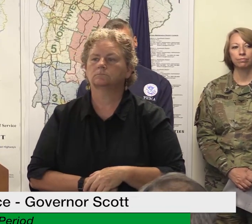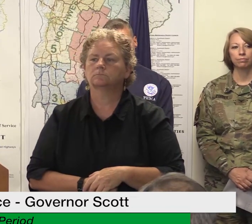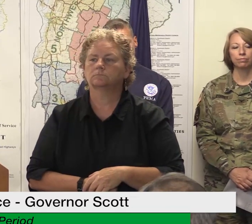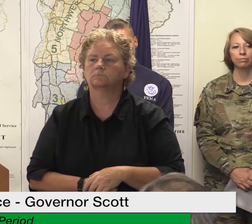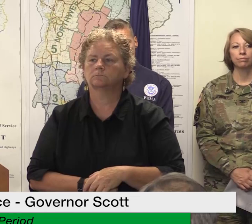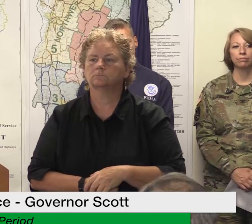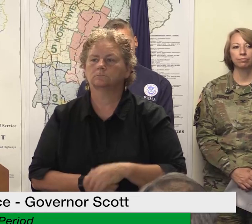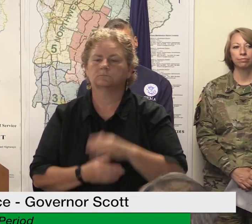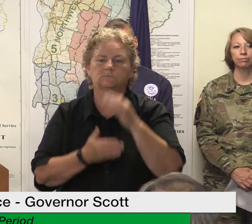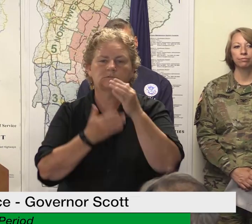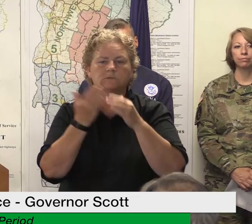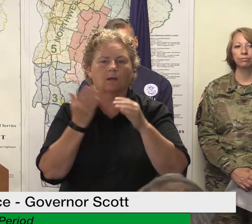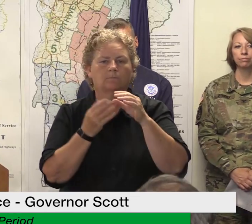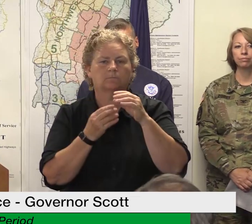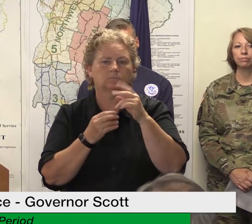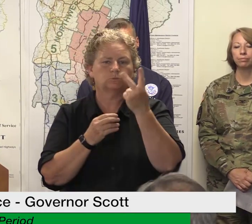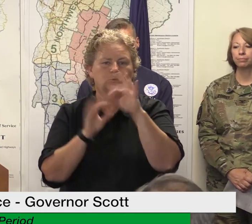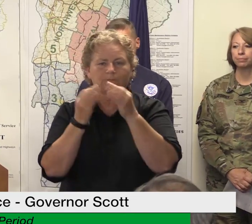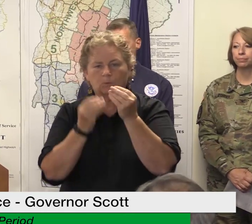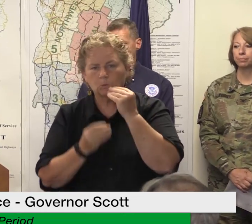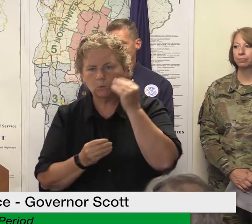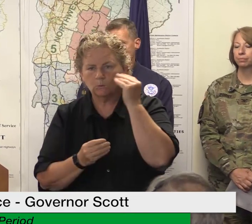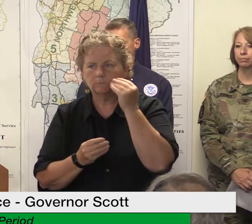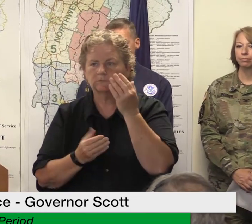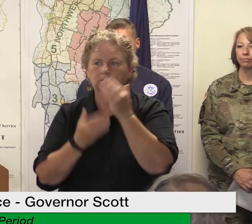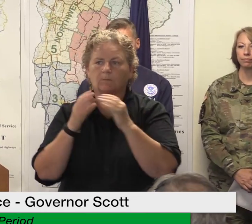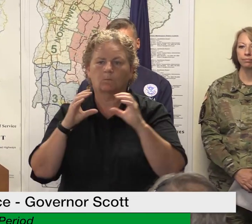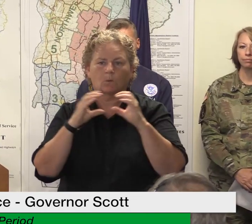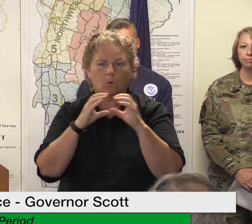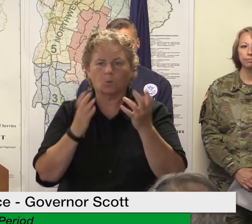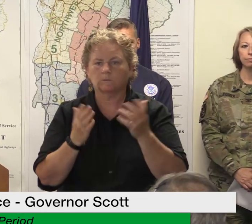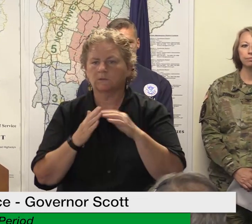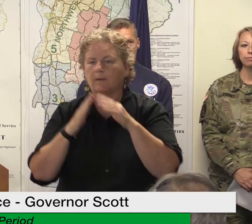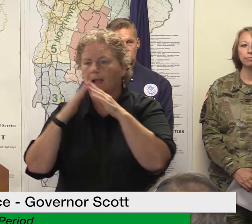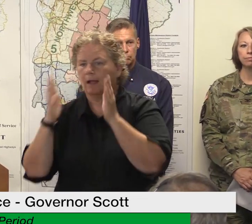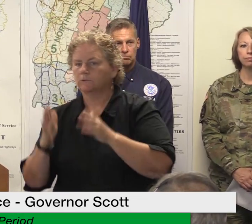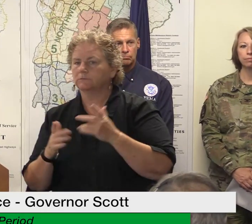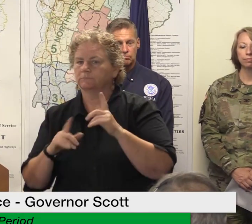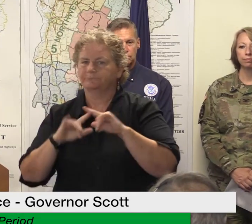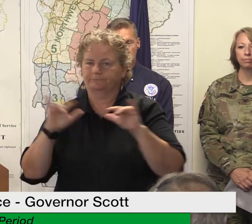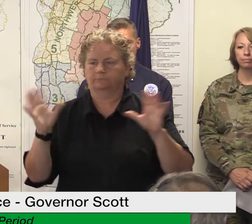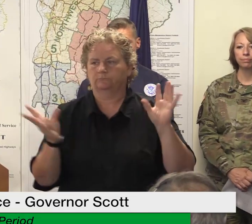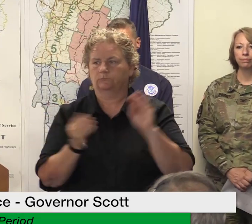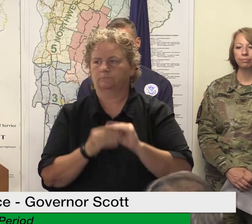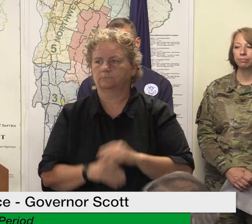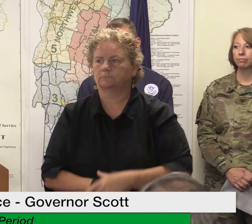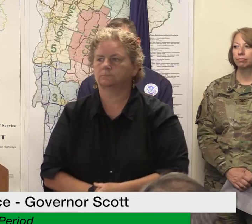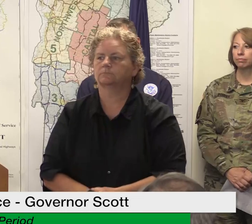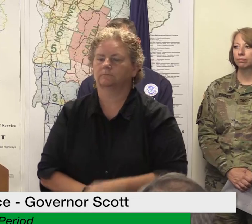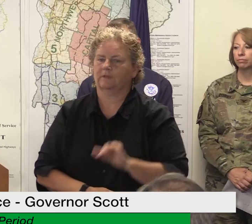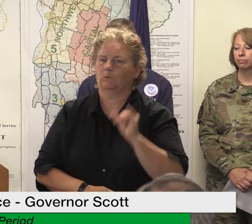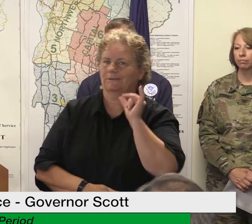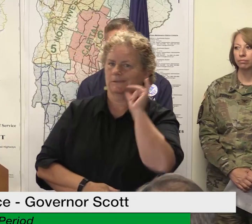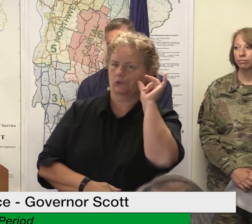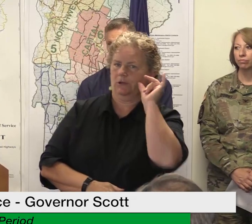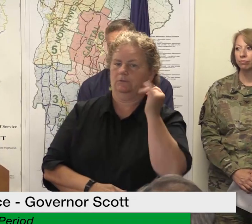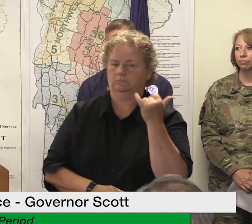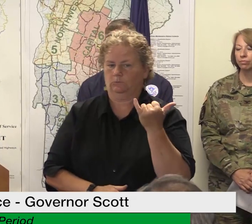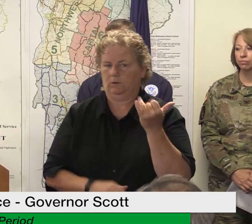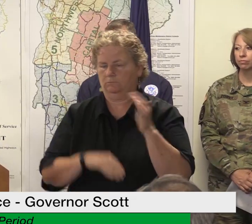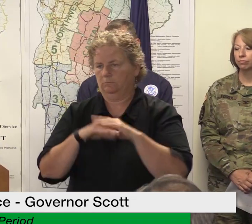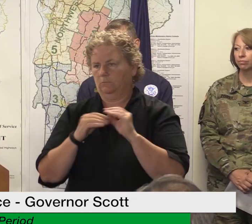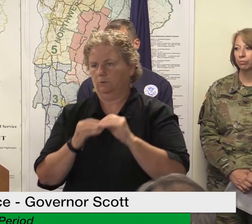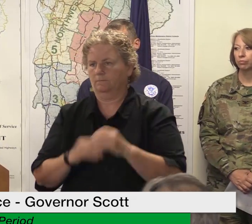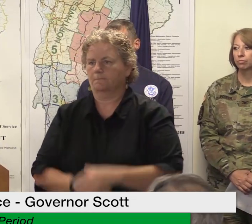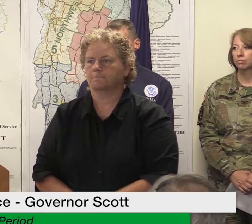that number is fluid as more and more people reported as of yesterday morning and we'll try and get the information i know